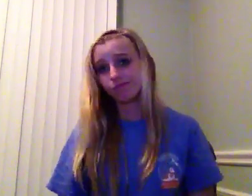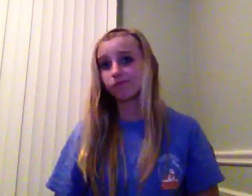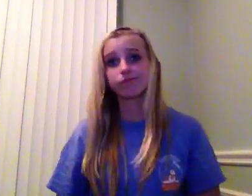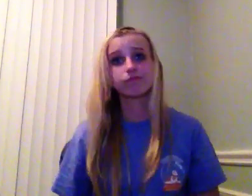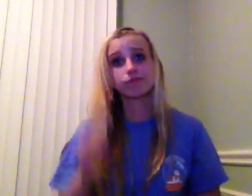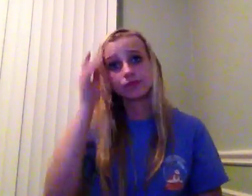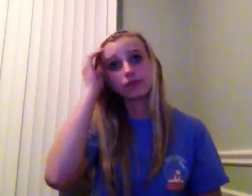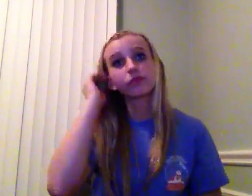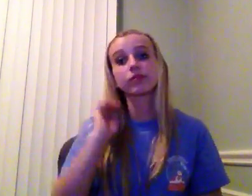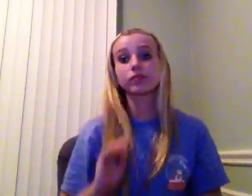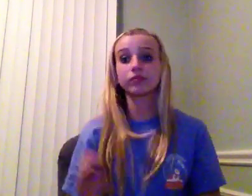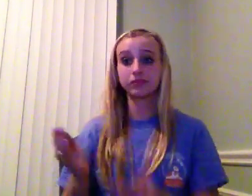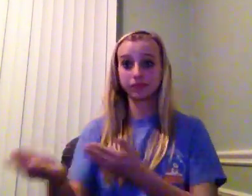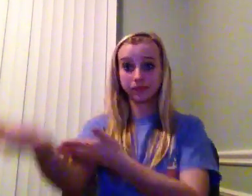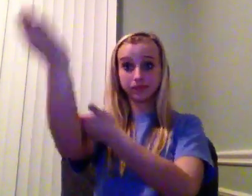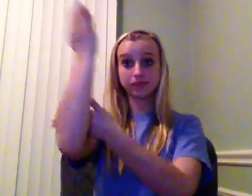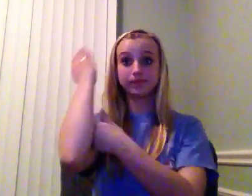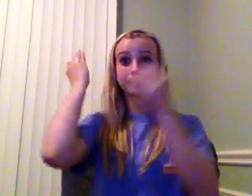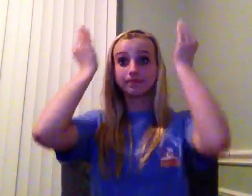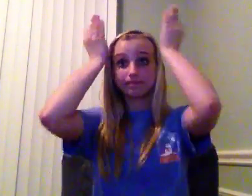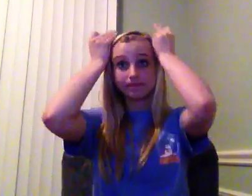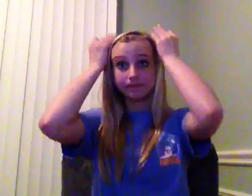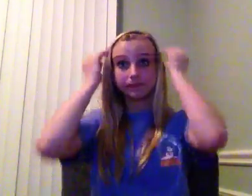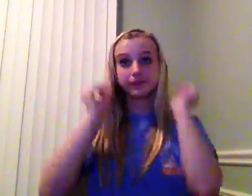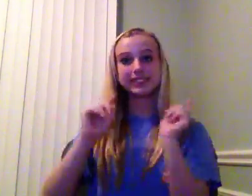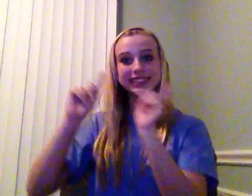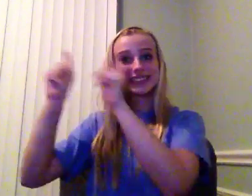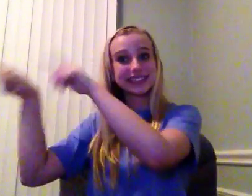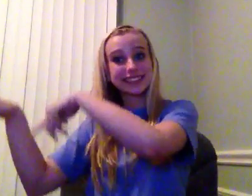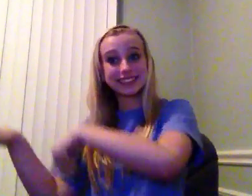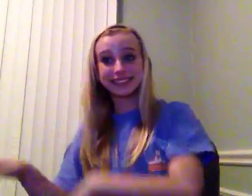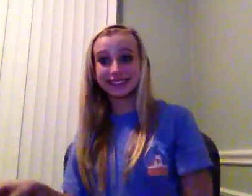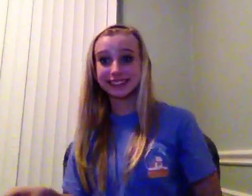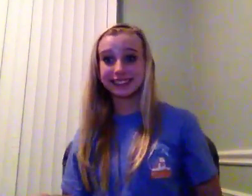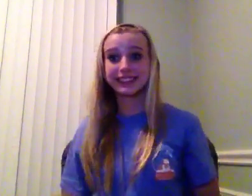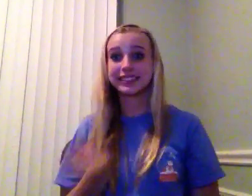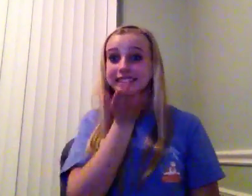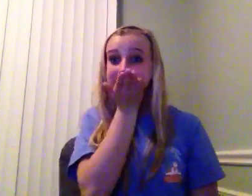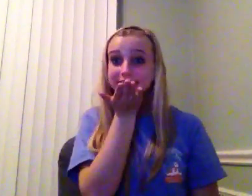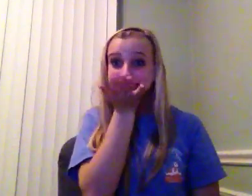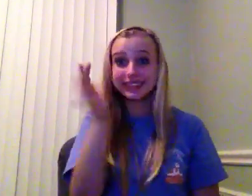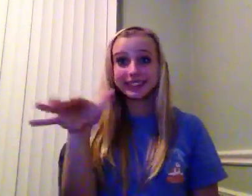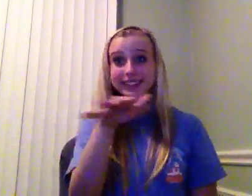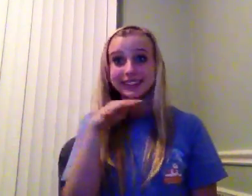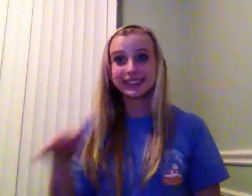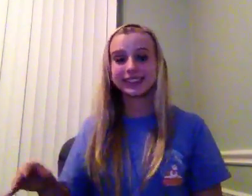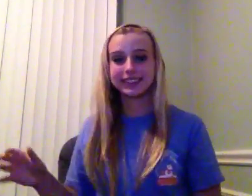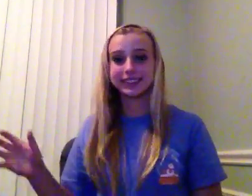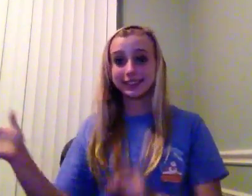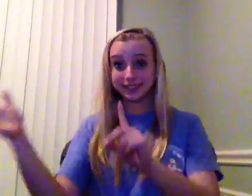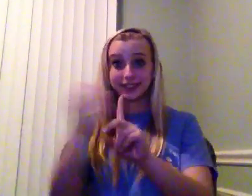The next morning bunny Fufu went to the field to catch more mice.